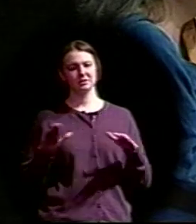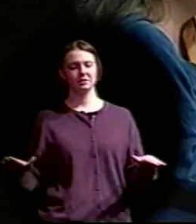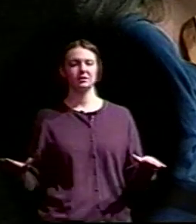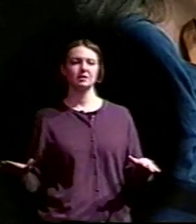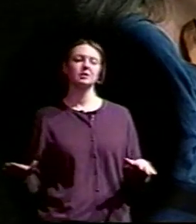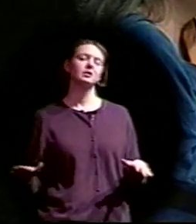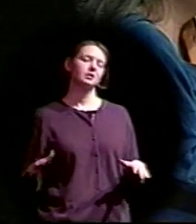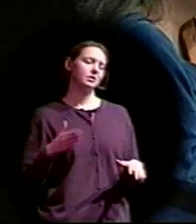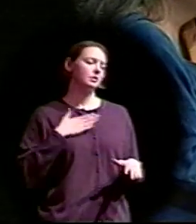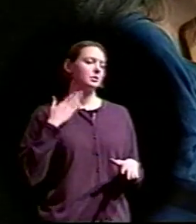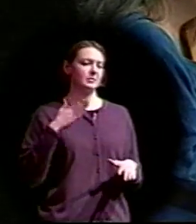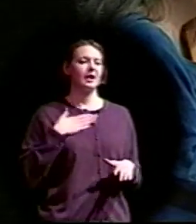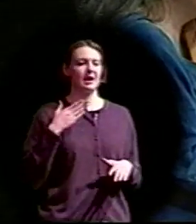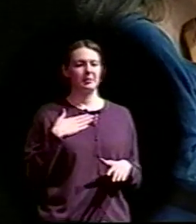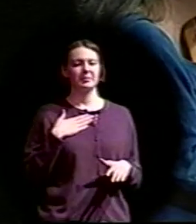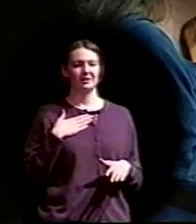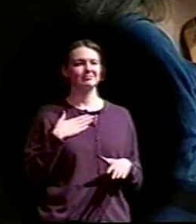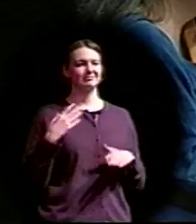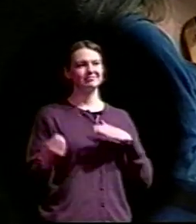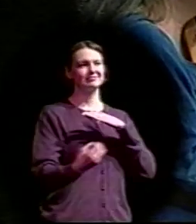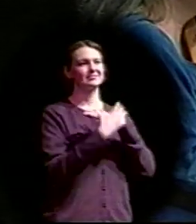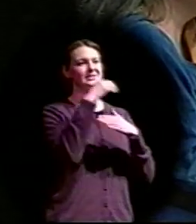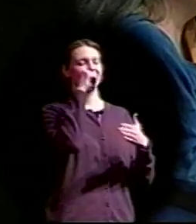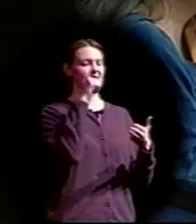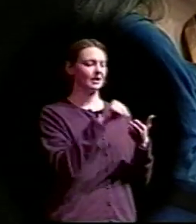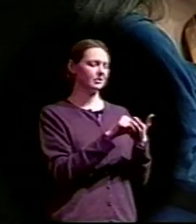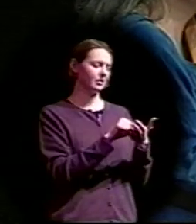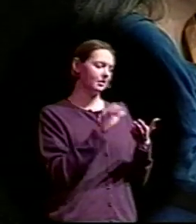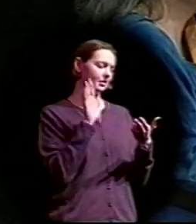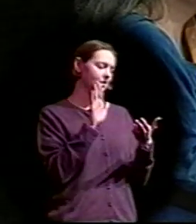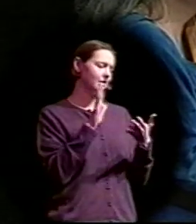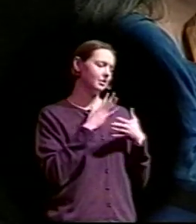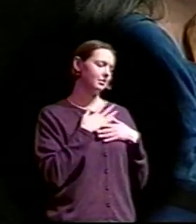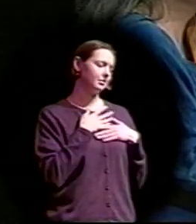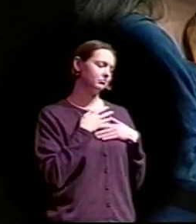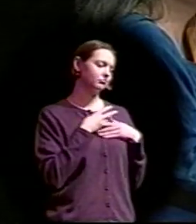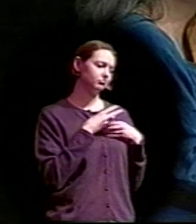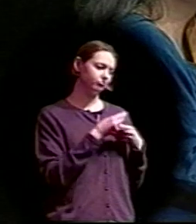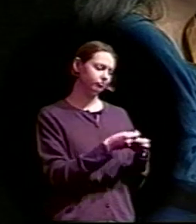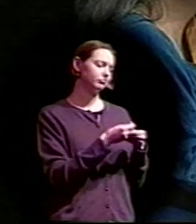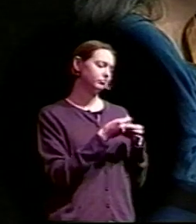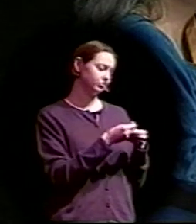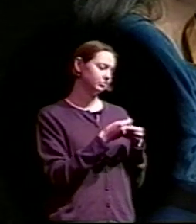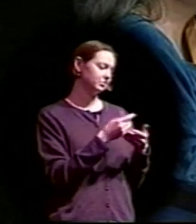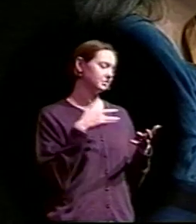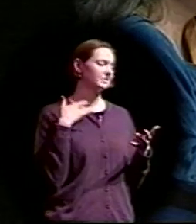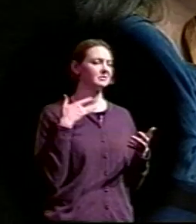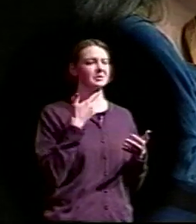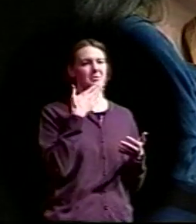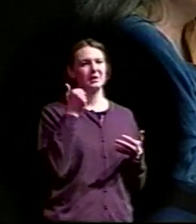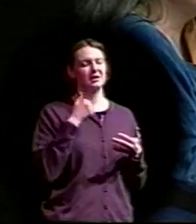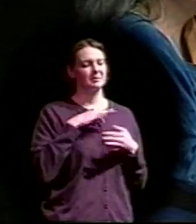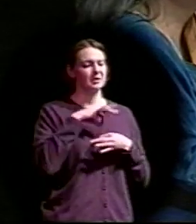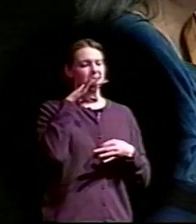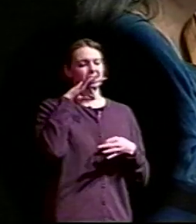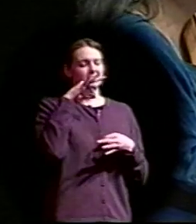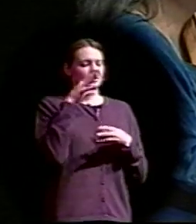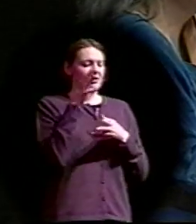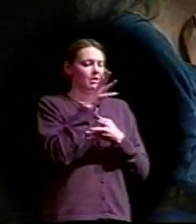from home. Like balm to a wound, ice to thirst, consolation to a wounded spirit, wine to one ready to